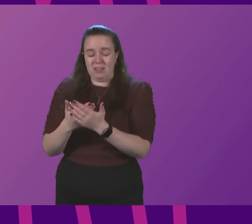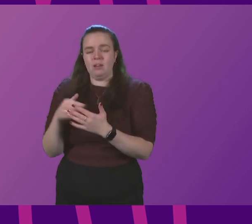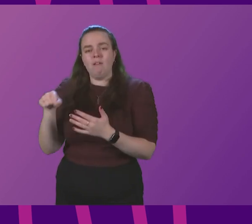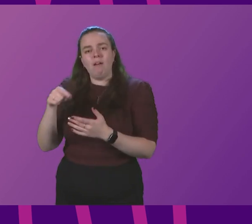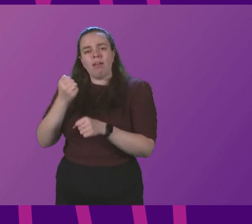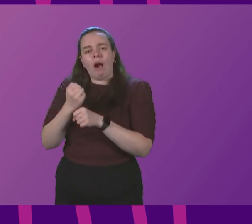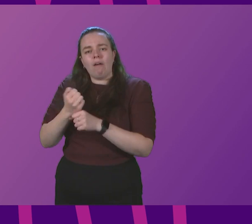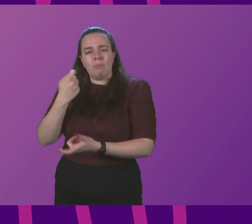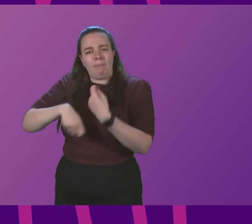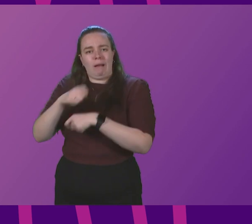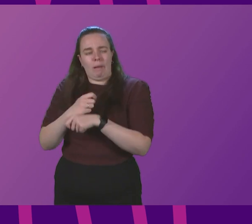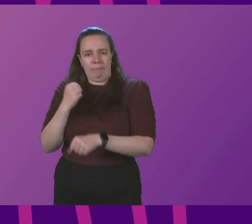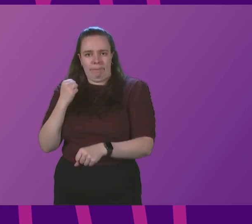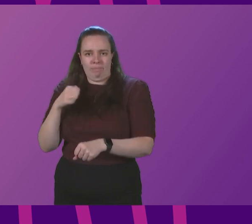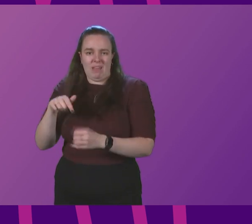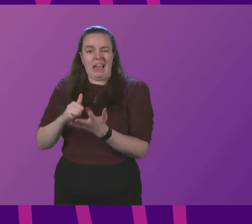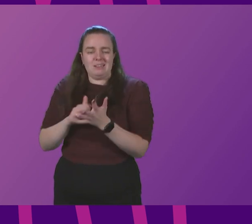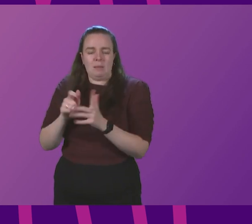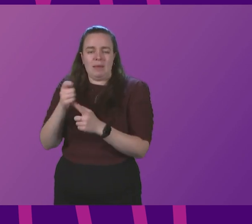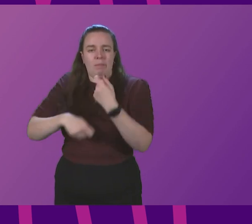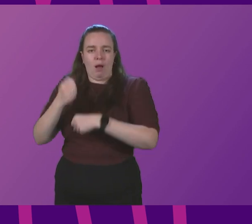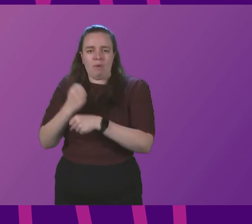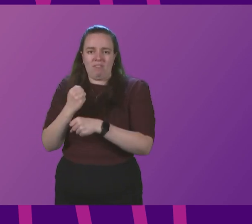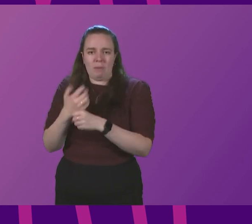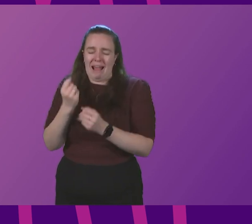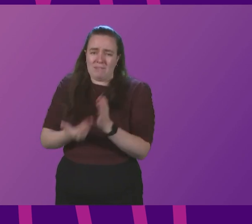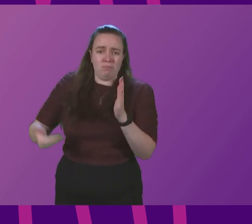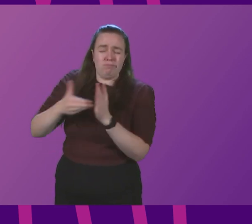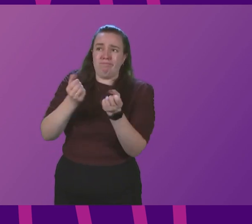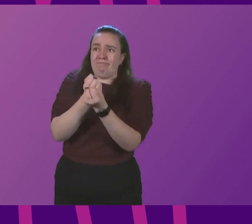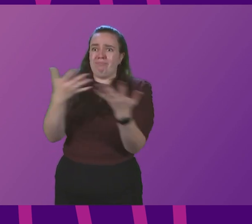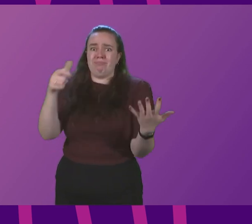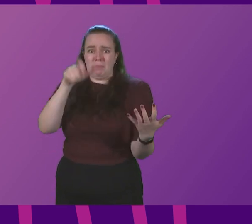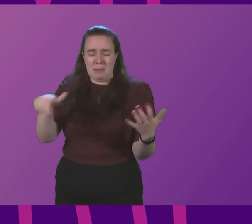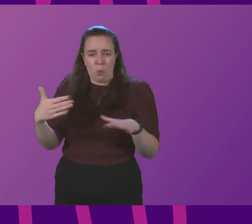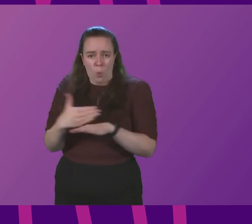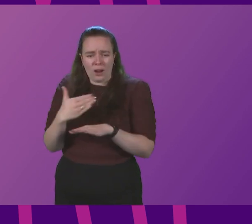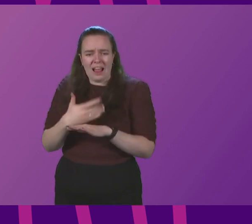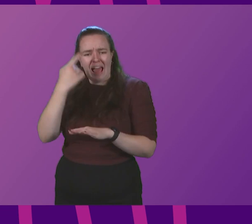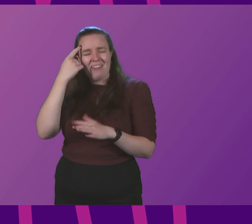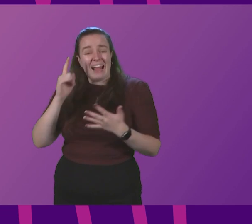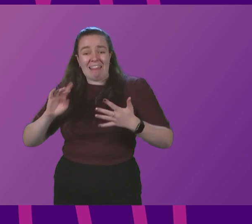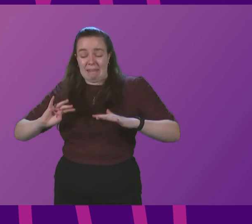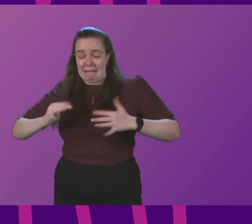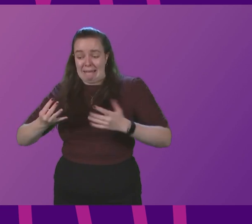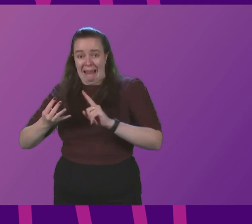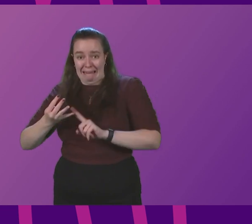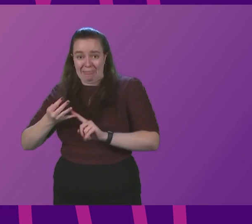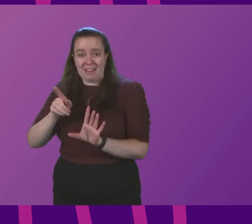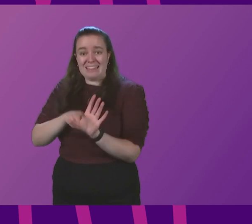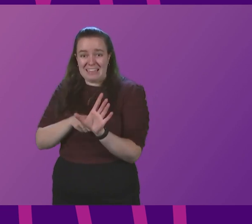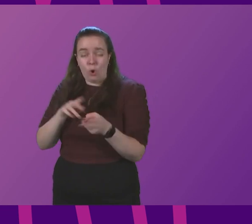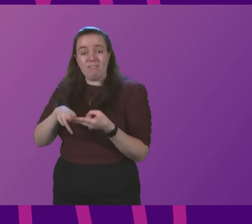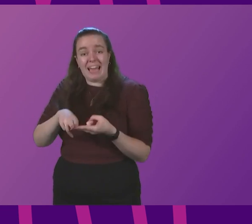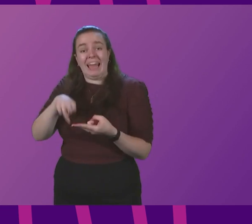I think almost 30,000 more people working in our national health service at the ninth, perhaps I think, consecutive year of an